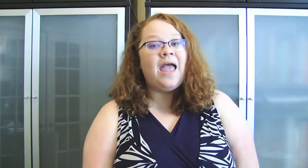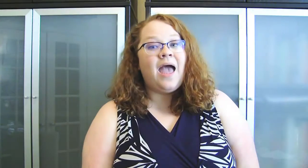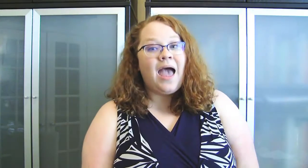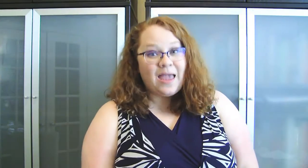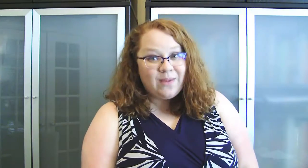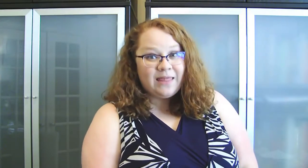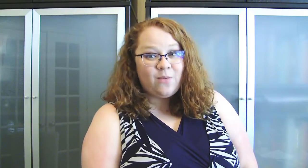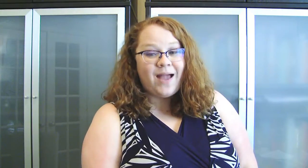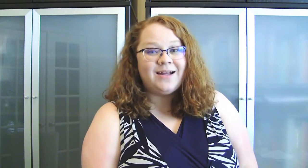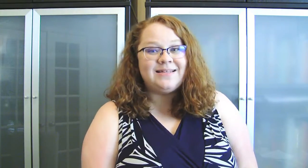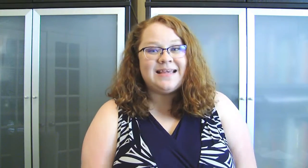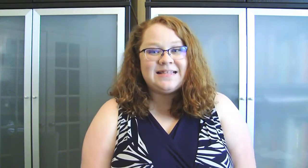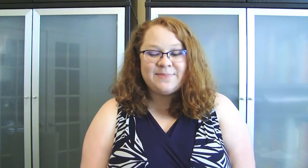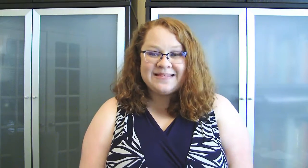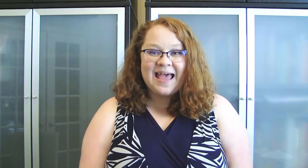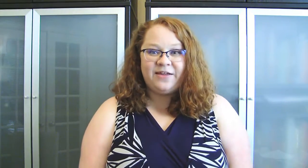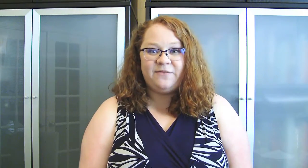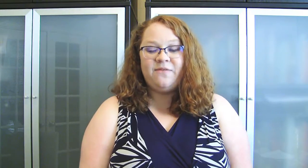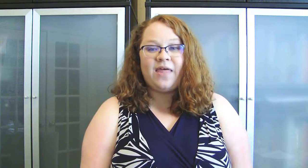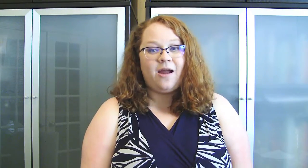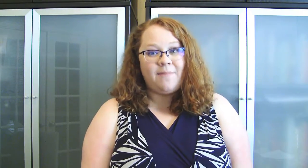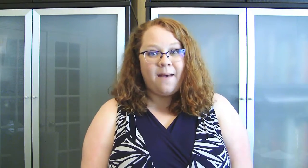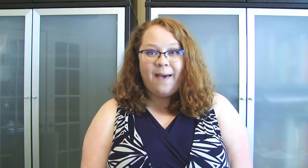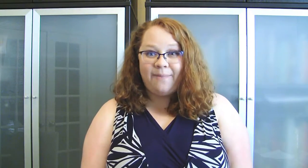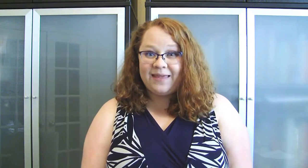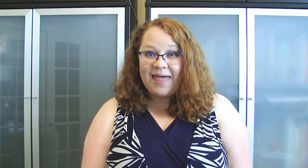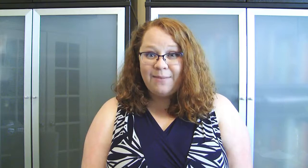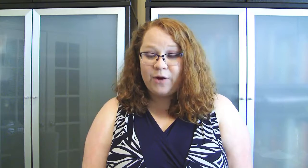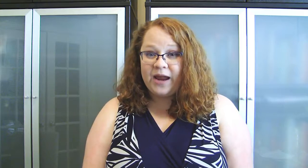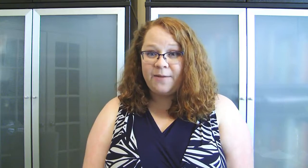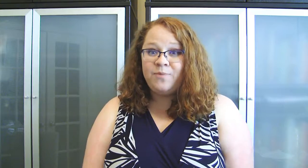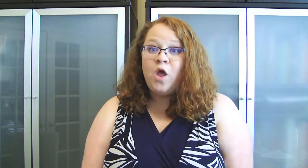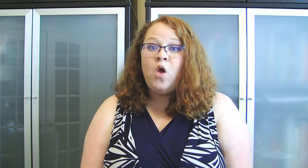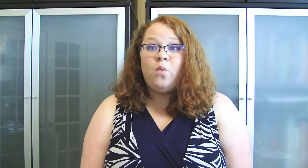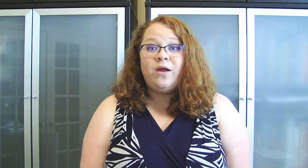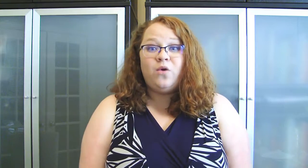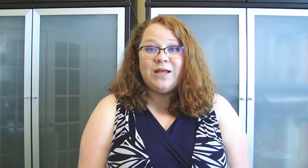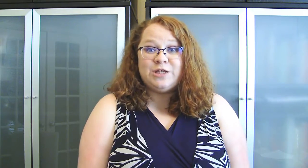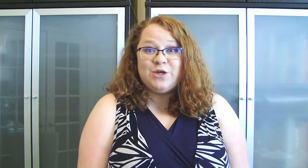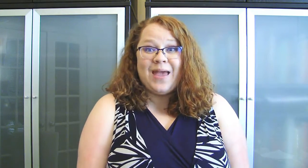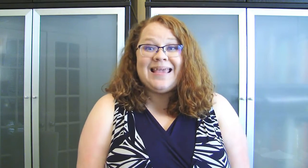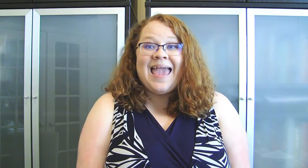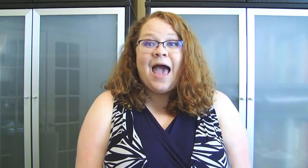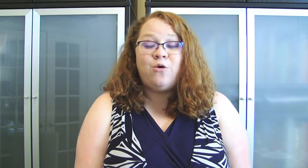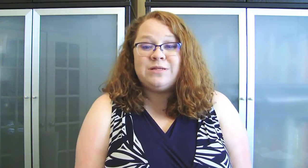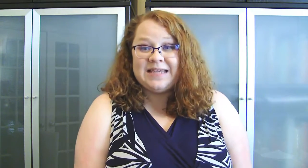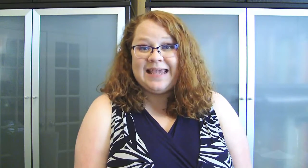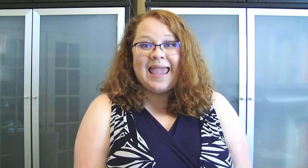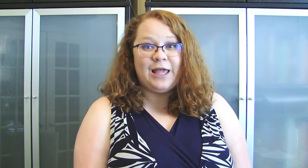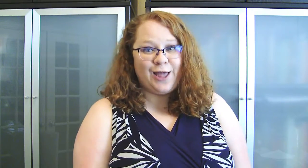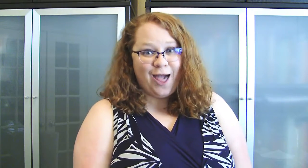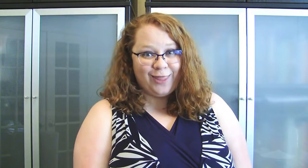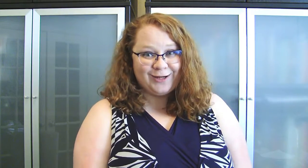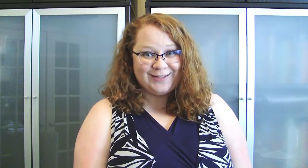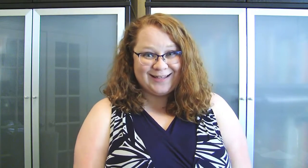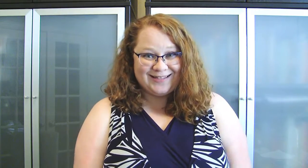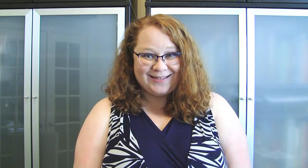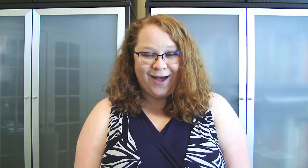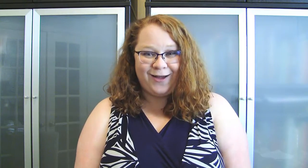Hi Wiggly Walkers! It's Miss Heather from the Flower Mound Public Library. We are going to do a counting in colors song